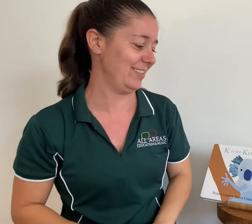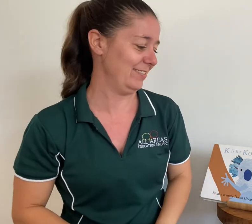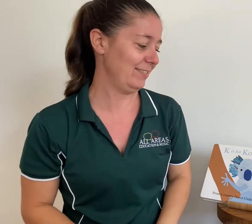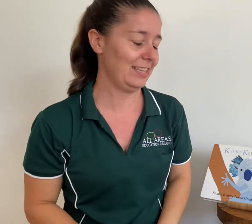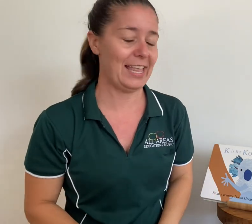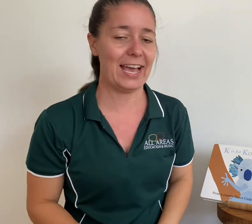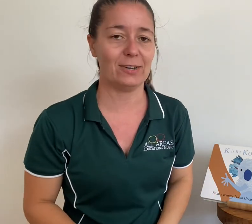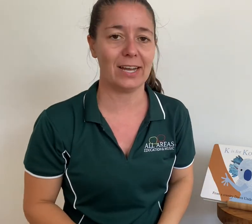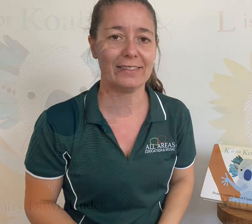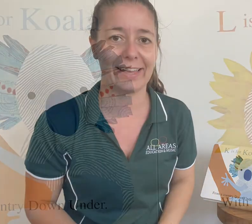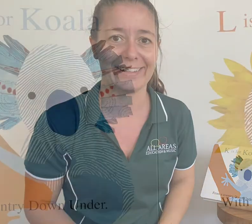Now, don't they?